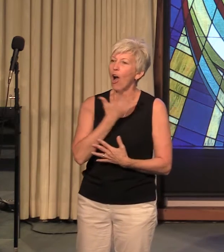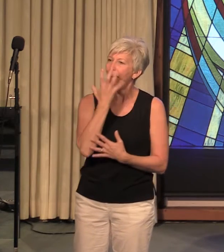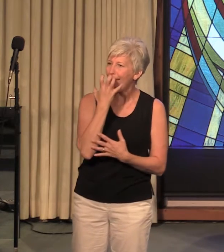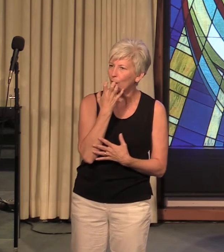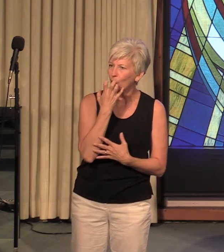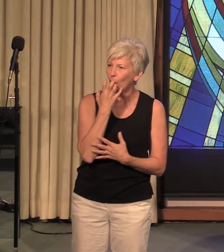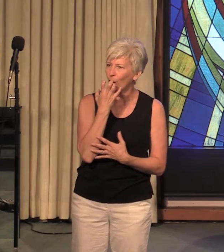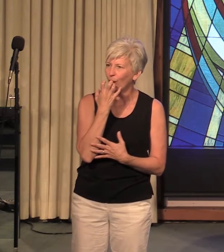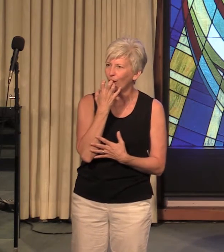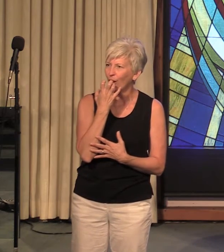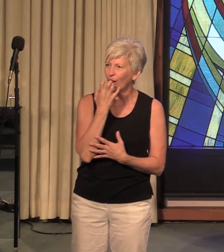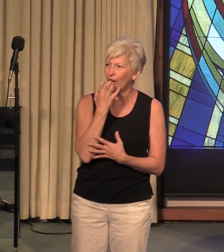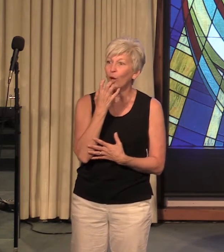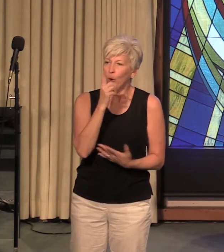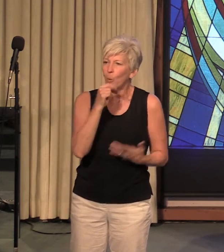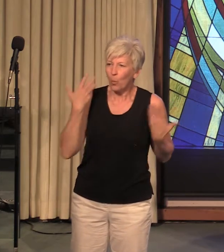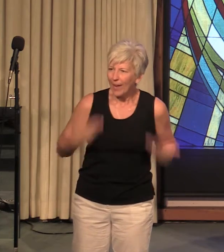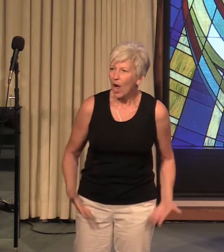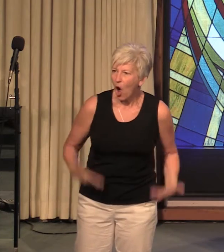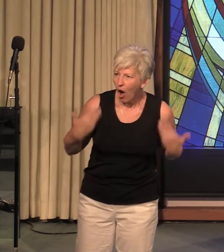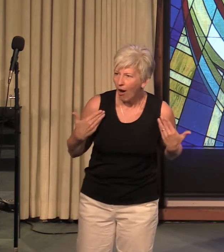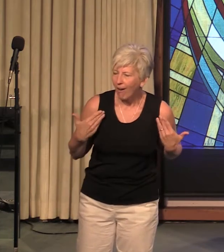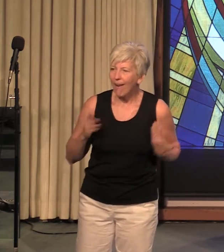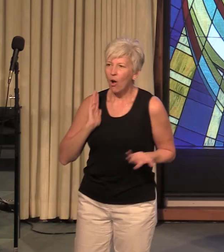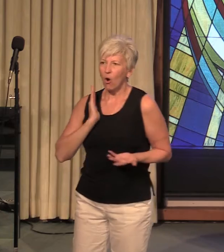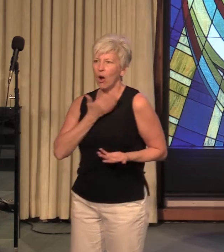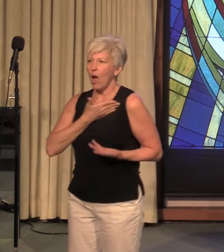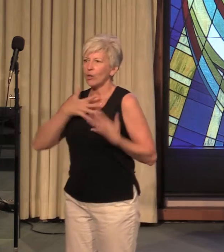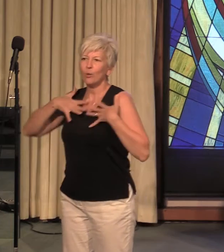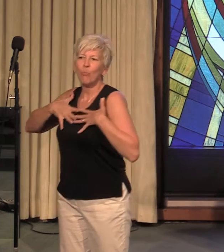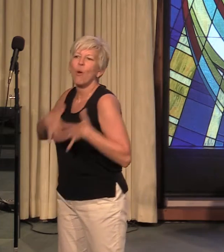we don't want to make our depression who we are